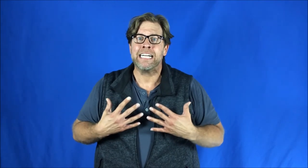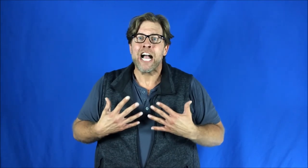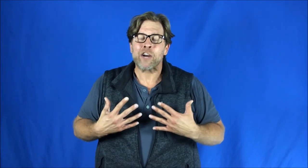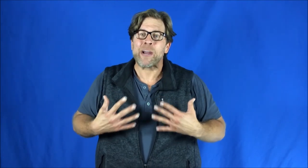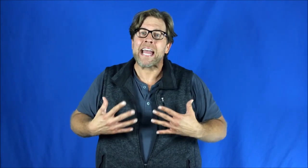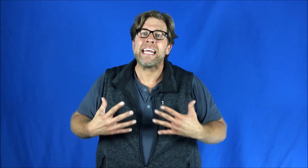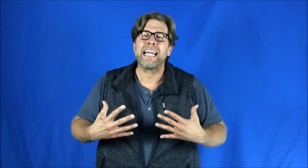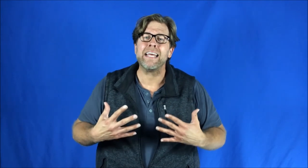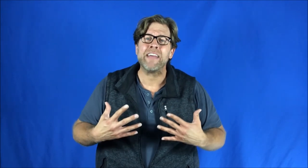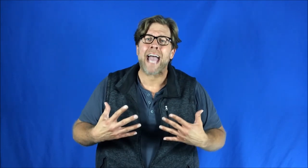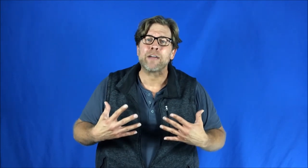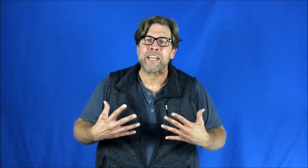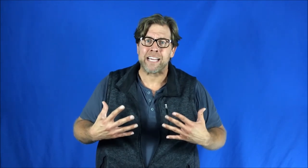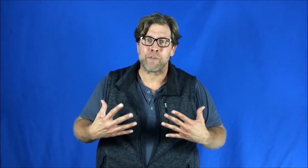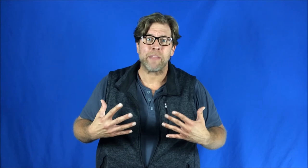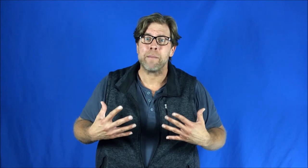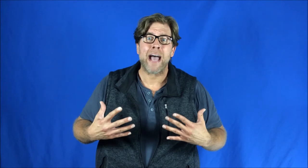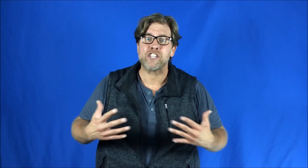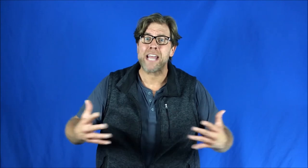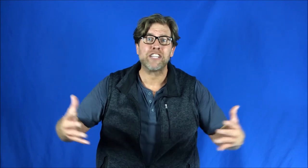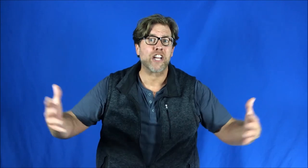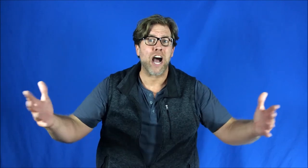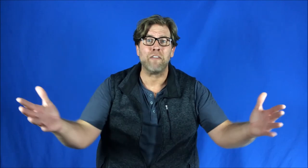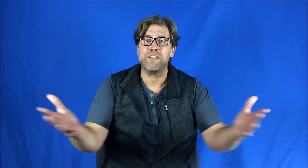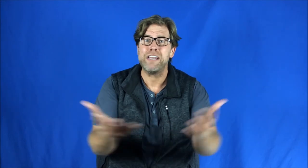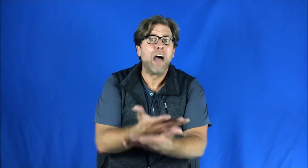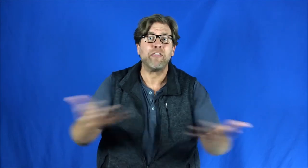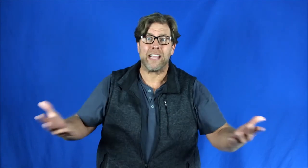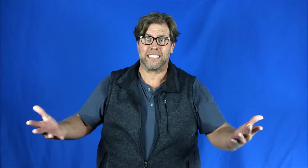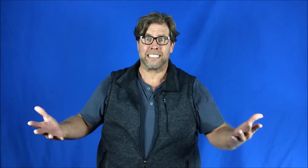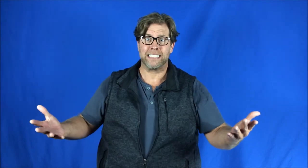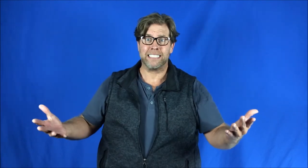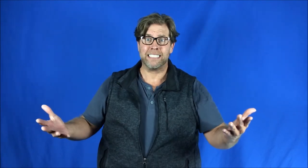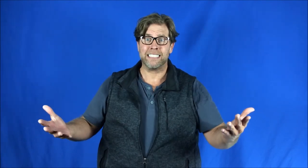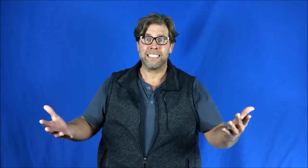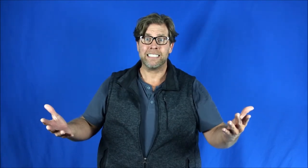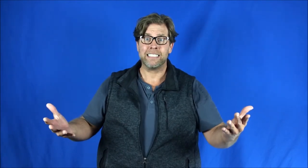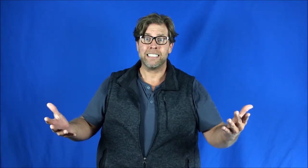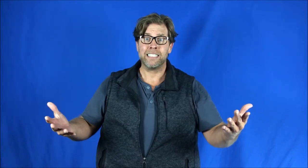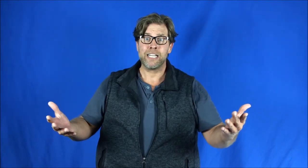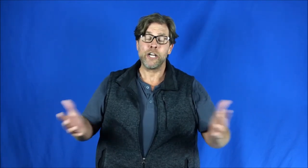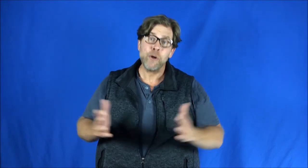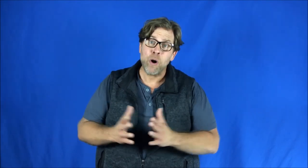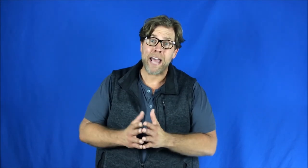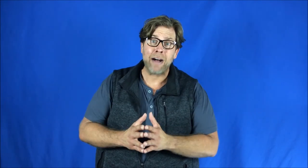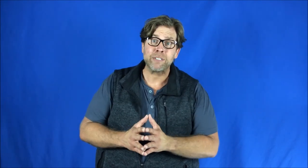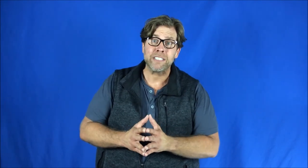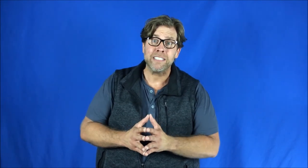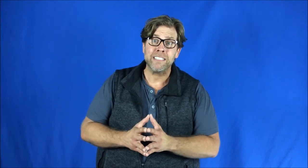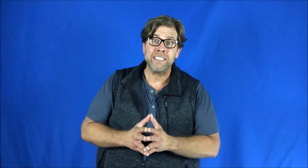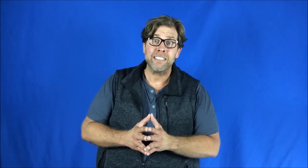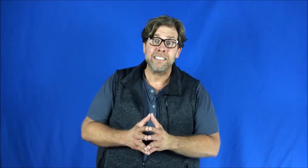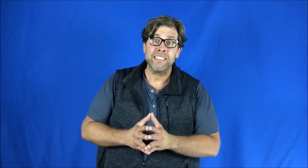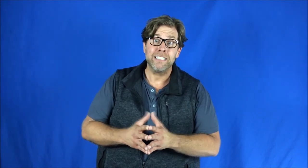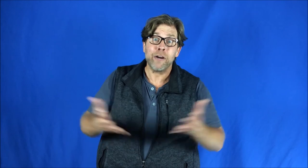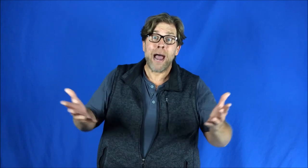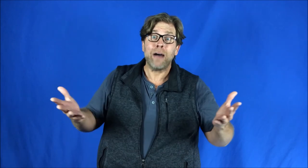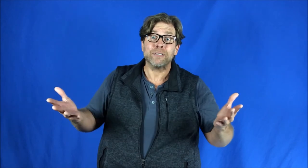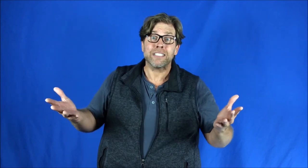Creating a living aggregate from the imagination of nothing. You want out? You're out.